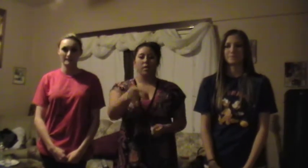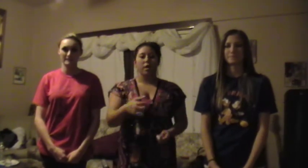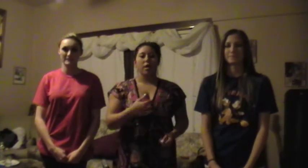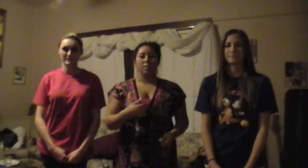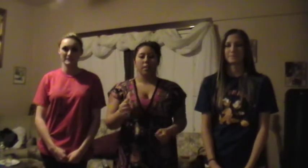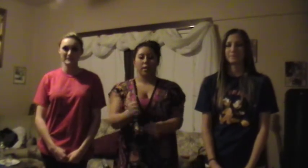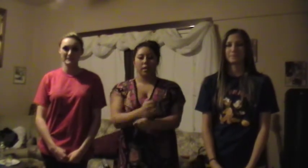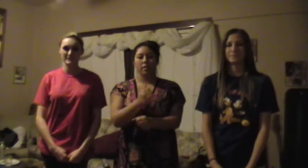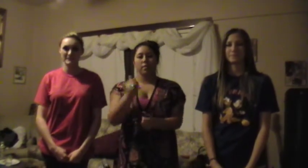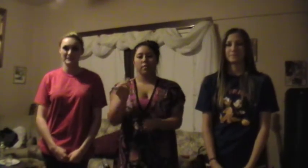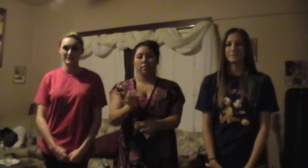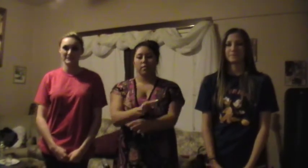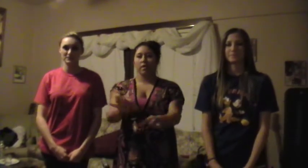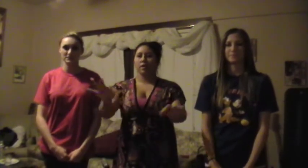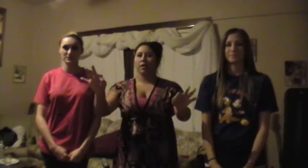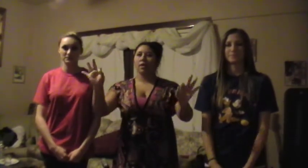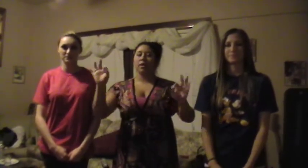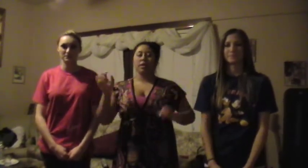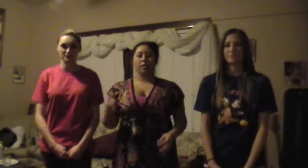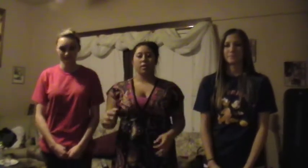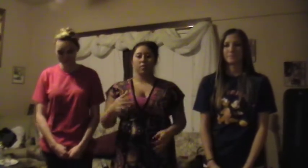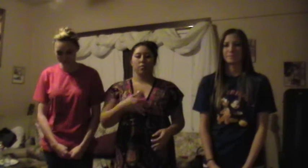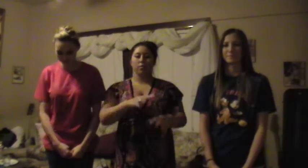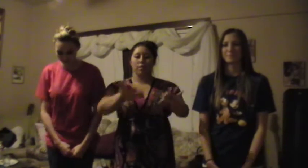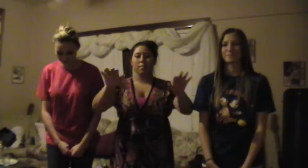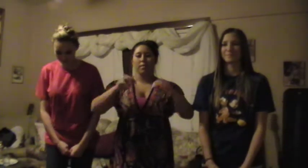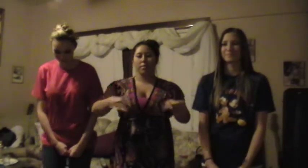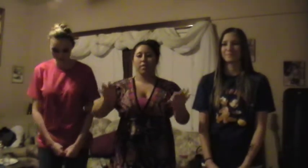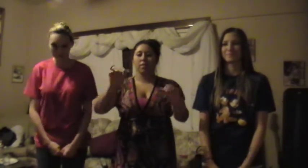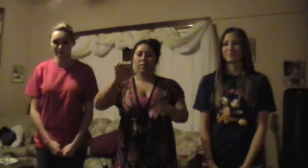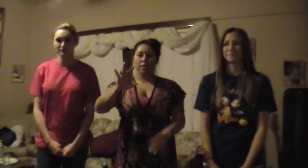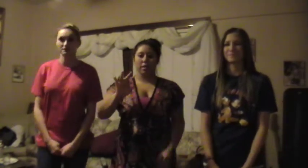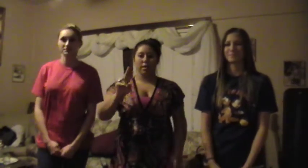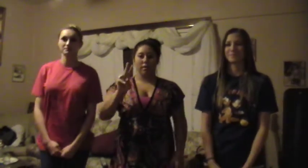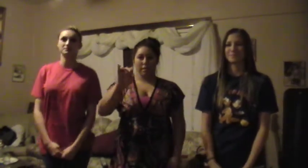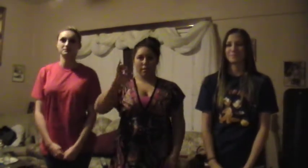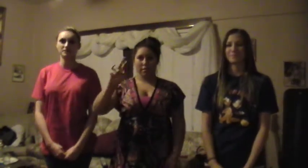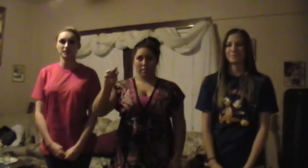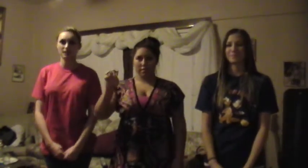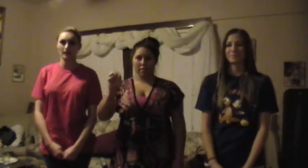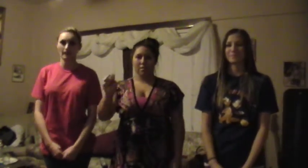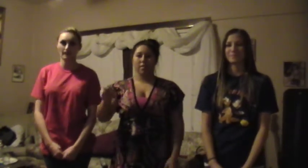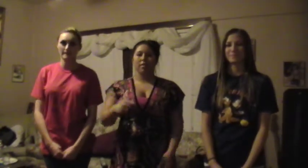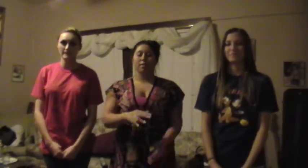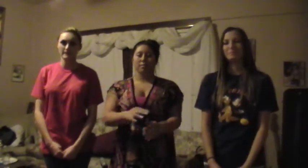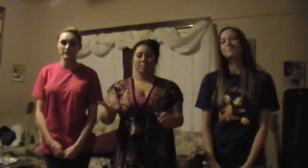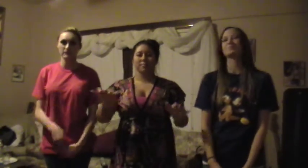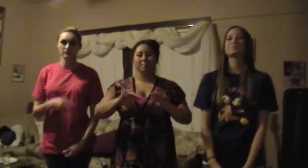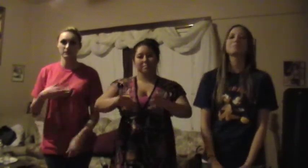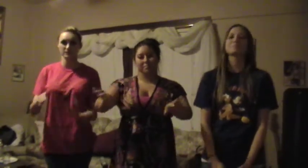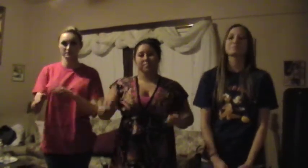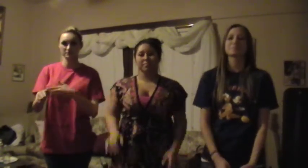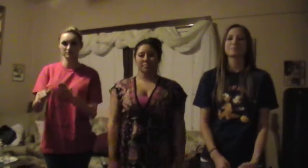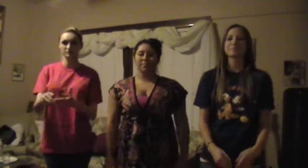I'll make you free. Then swim through your veins like a fish in the sea. You're saying,